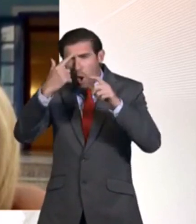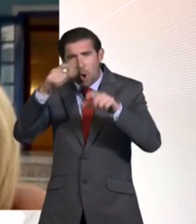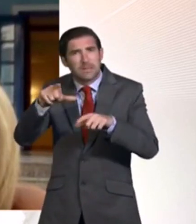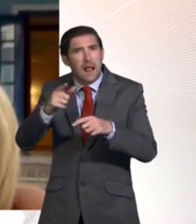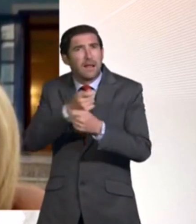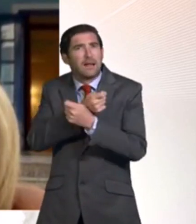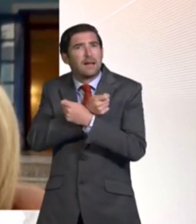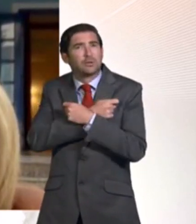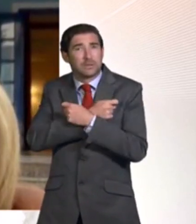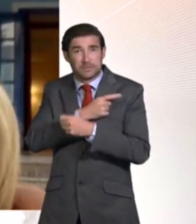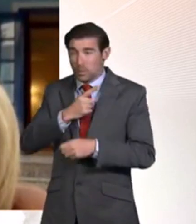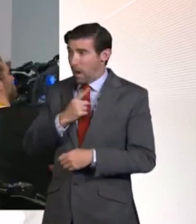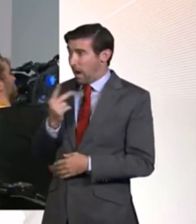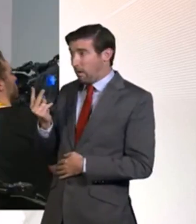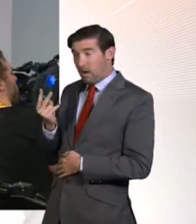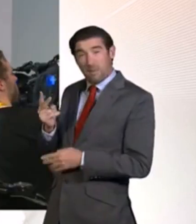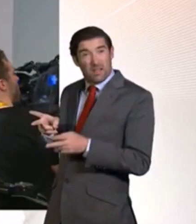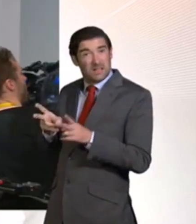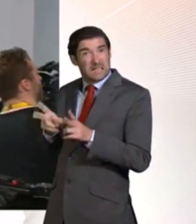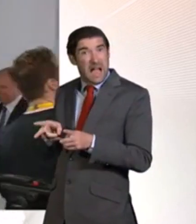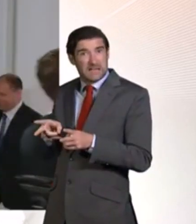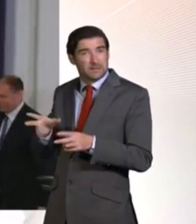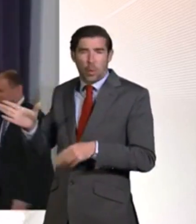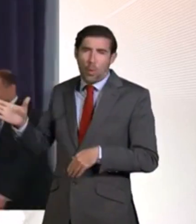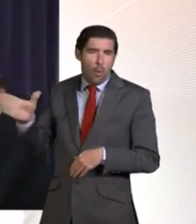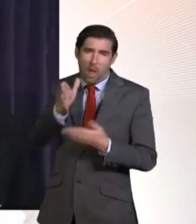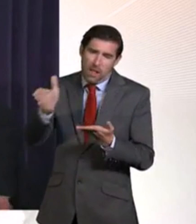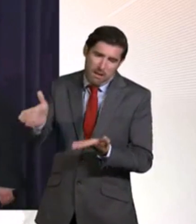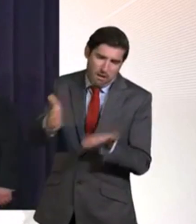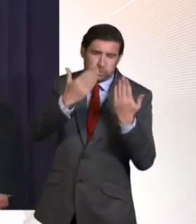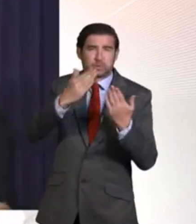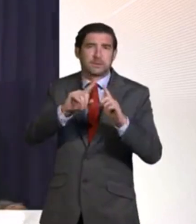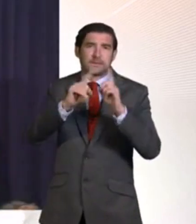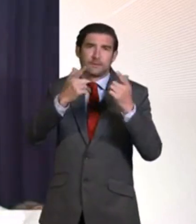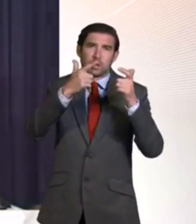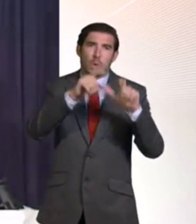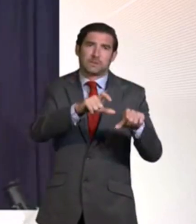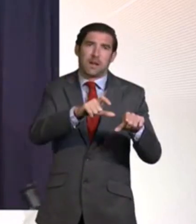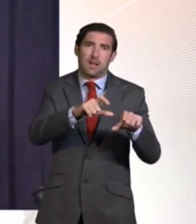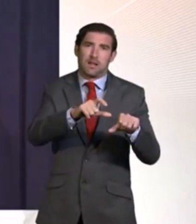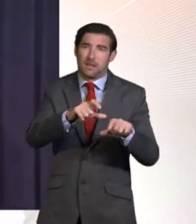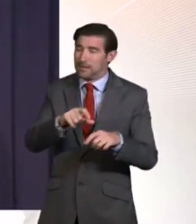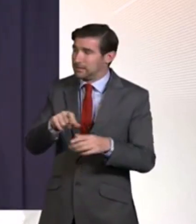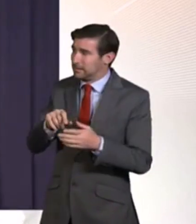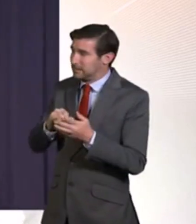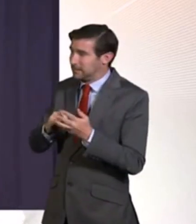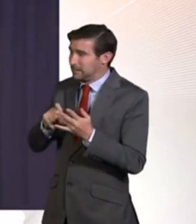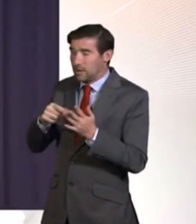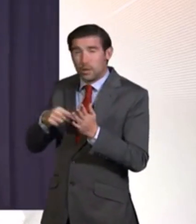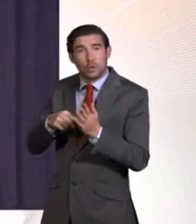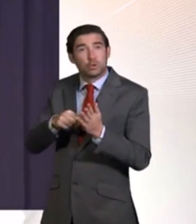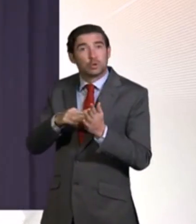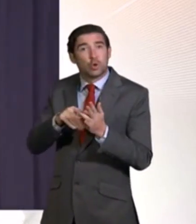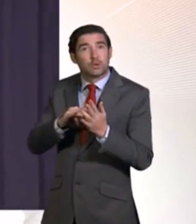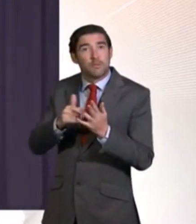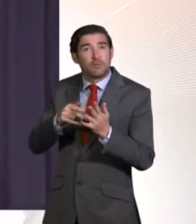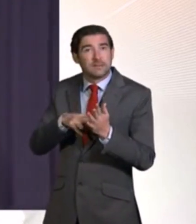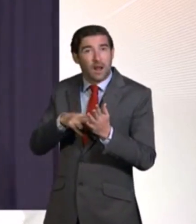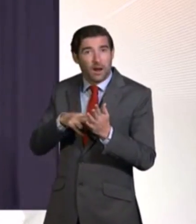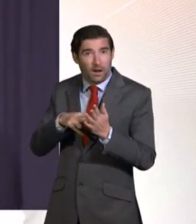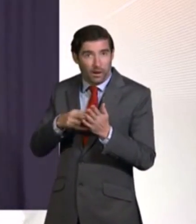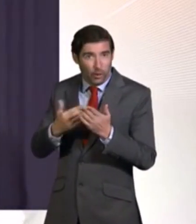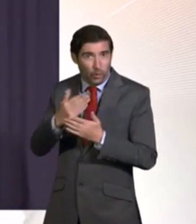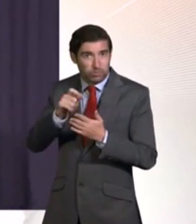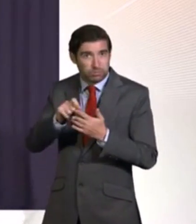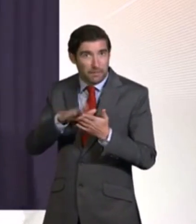staying at a Red Sea resort. Scott Morrison sworn in as Australia's sixth Prime Minister in 11 years after